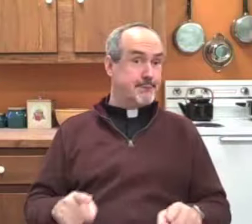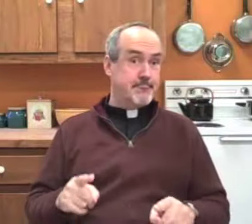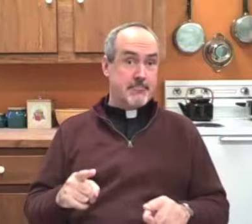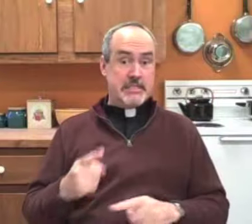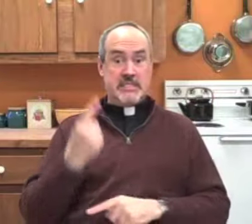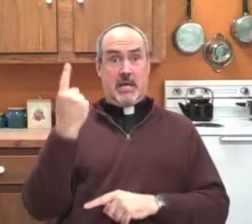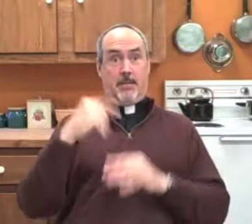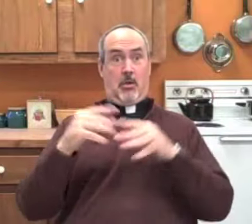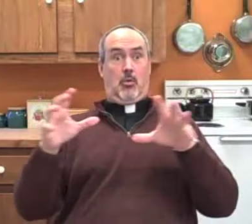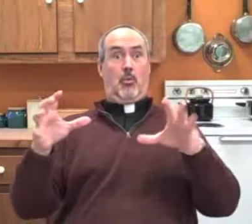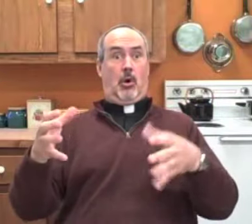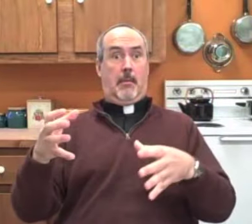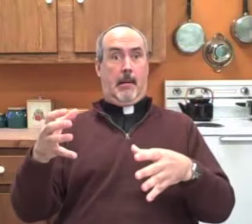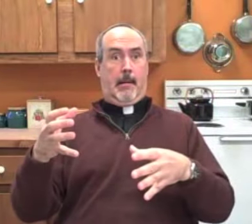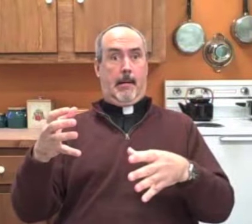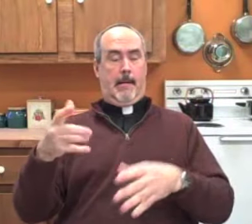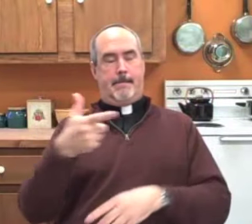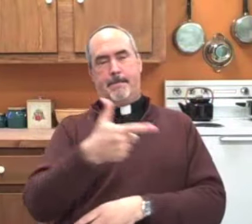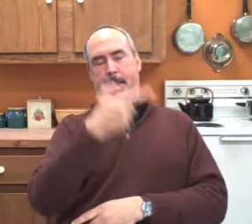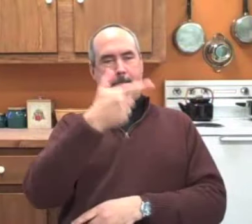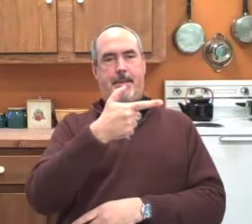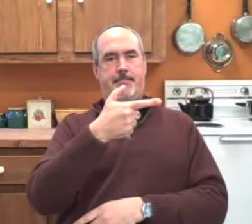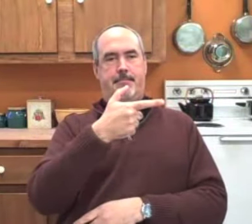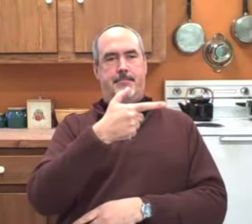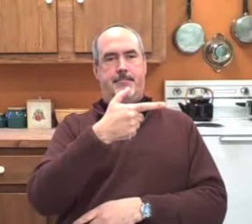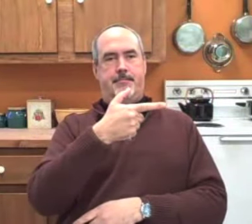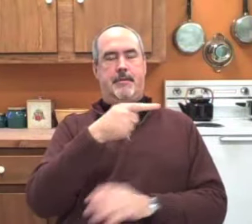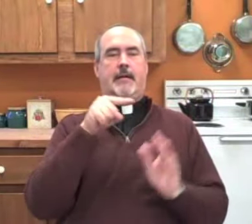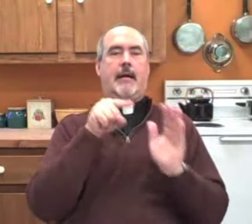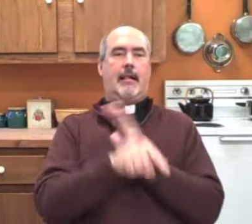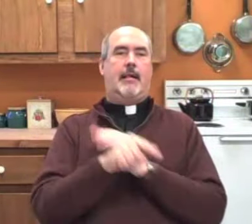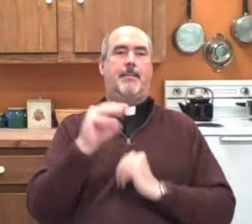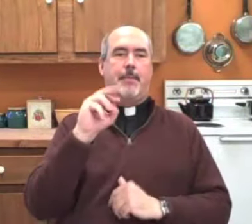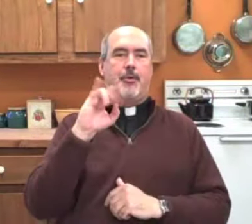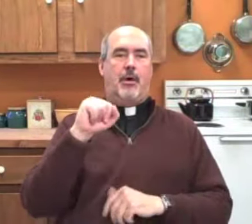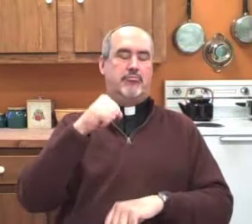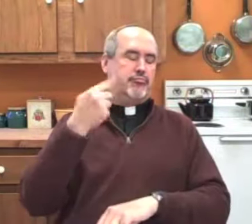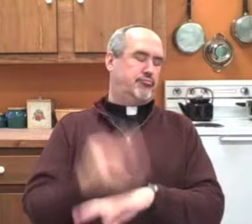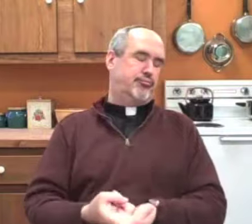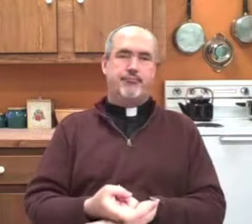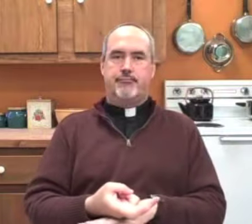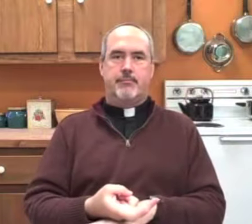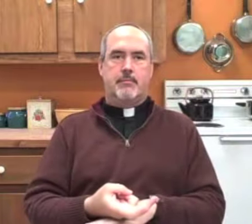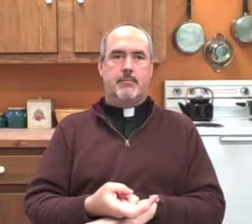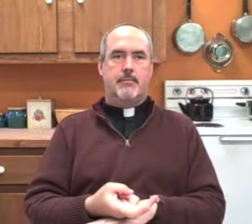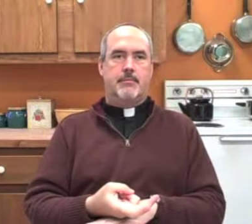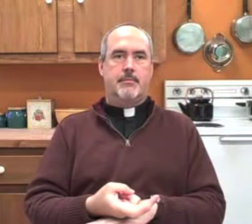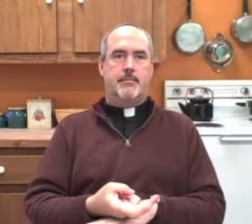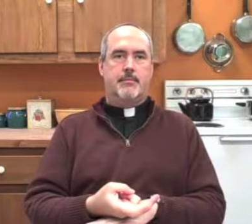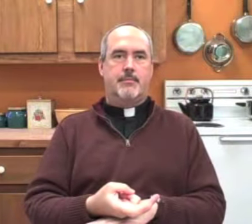and will reign and live forever. Someone in the group fired a shot, which killed Maria instantly.